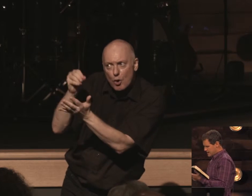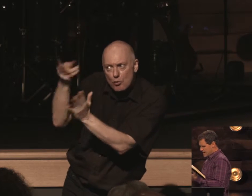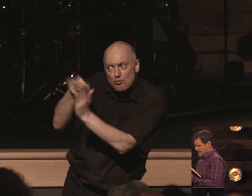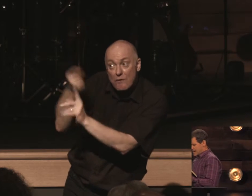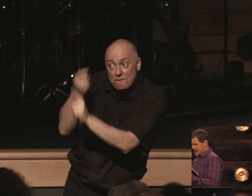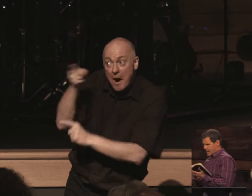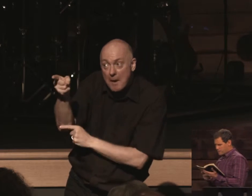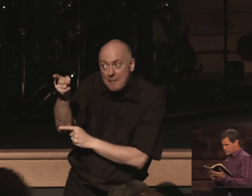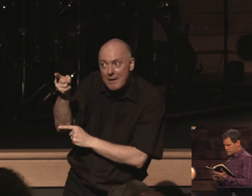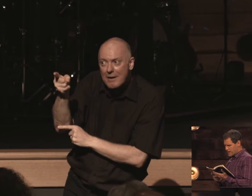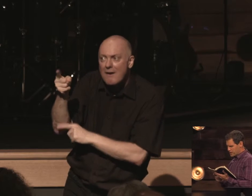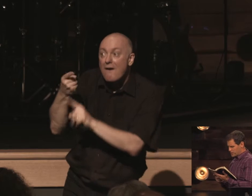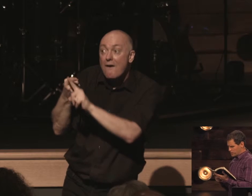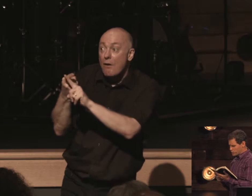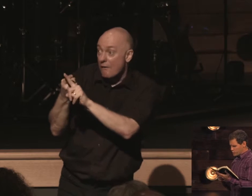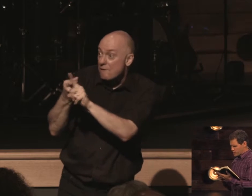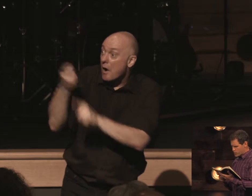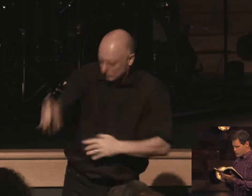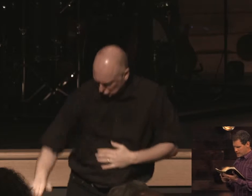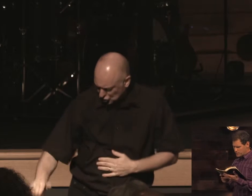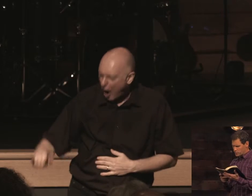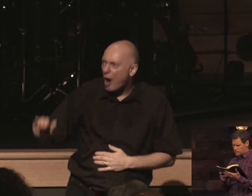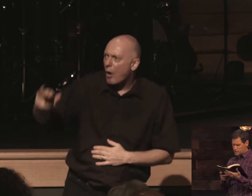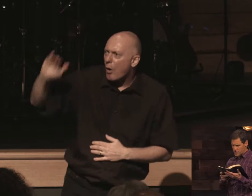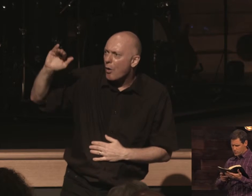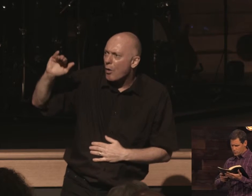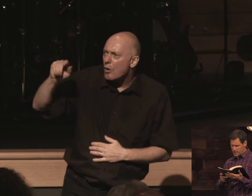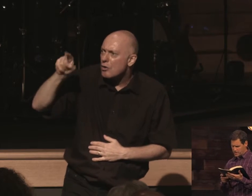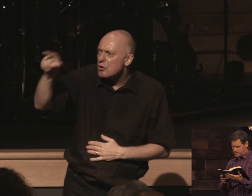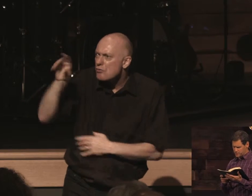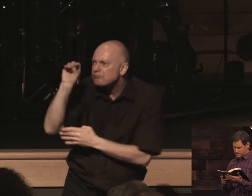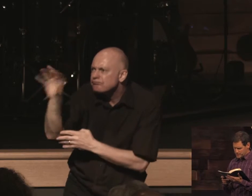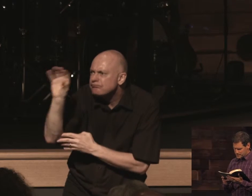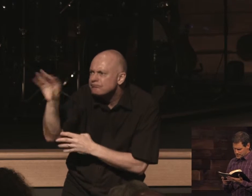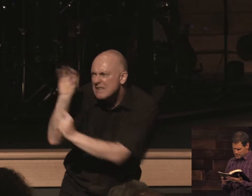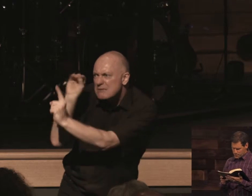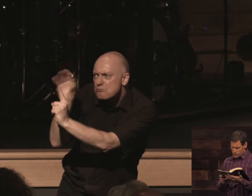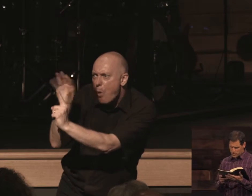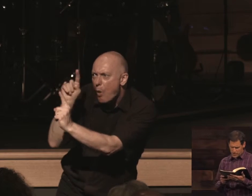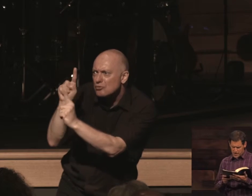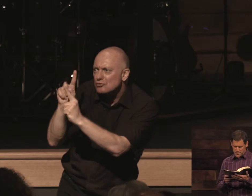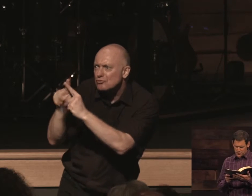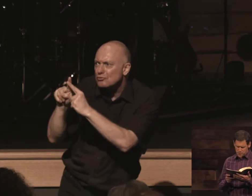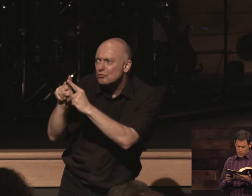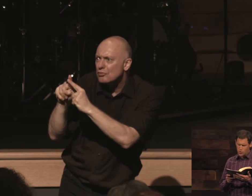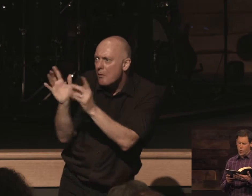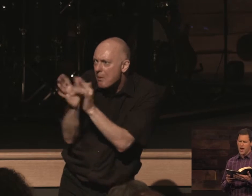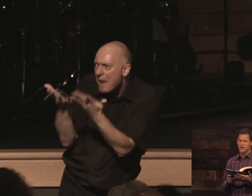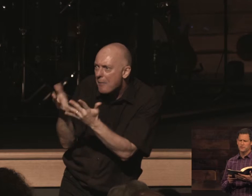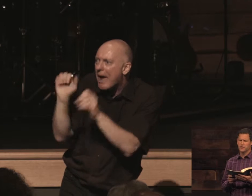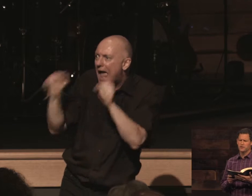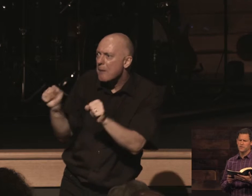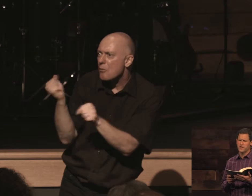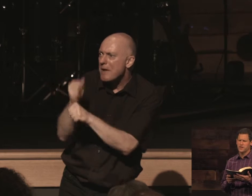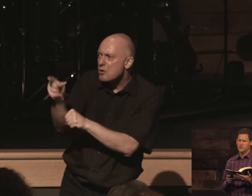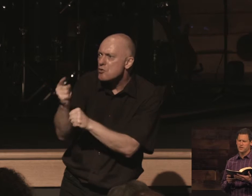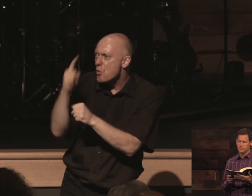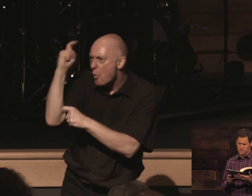and how from childhood you've been acquainted with the sacred writings which are able to make you wise for salvation through